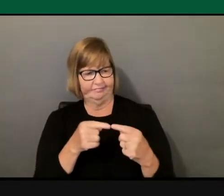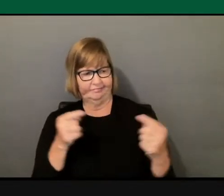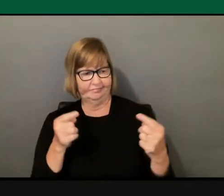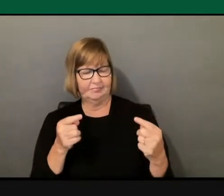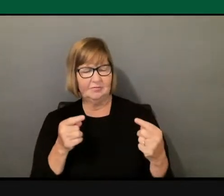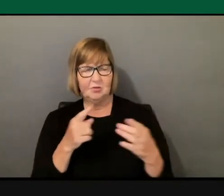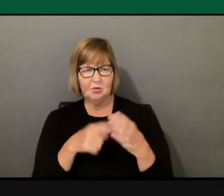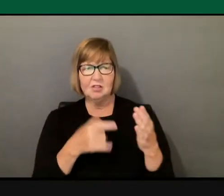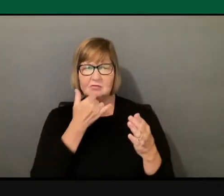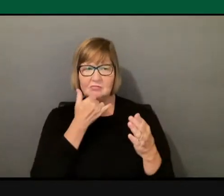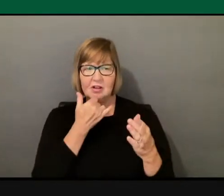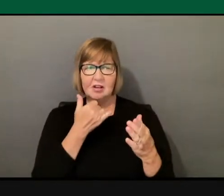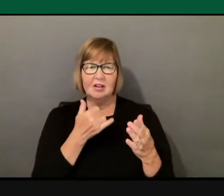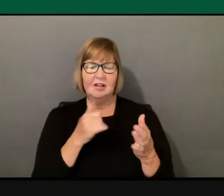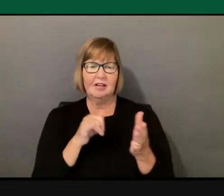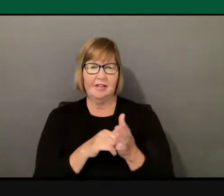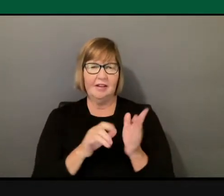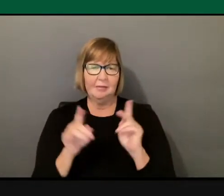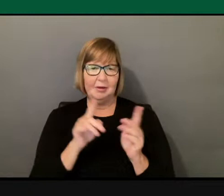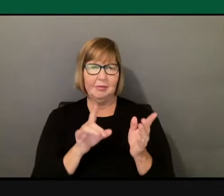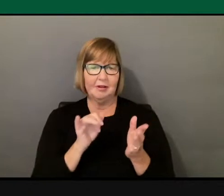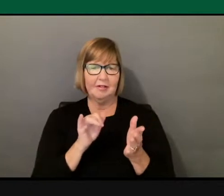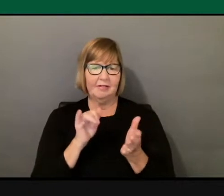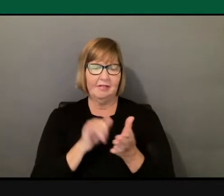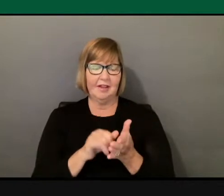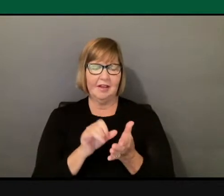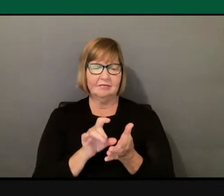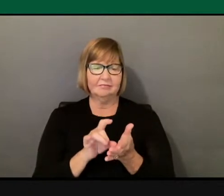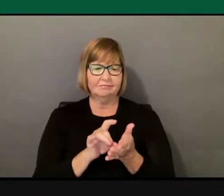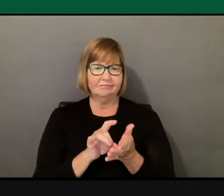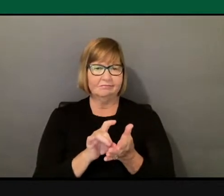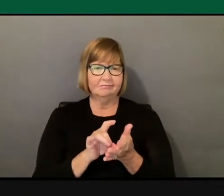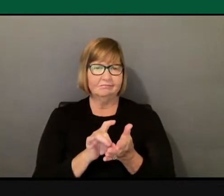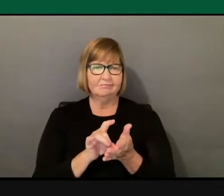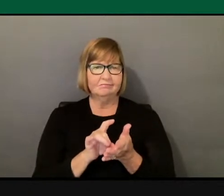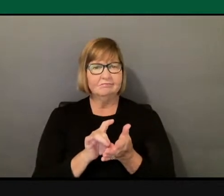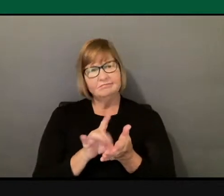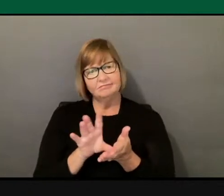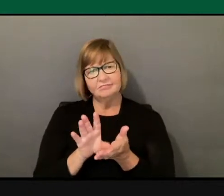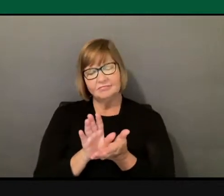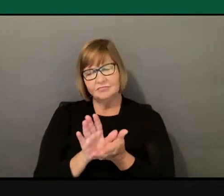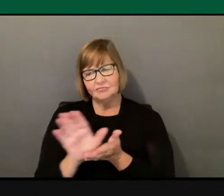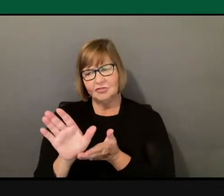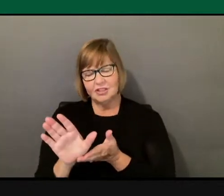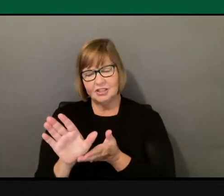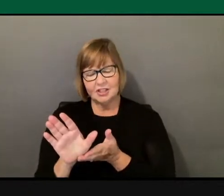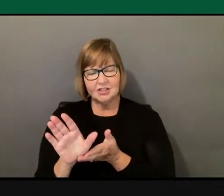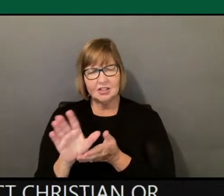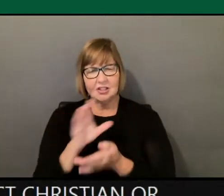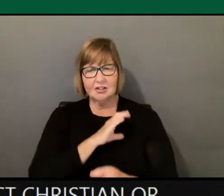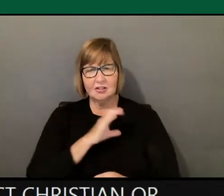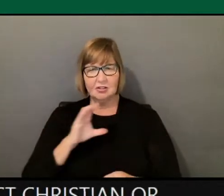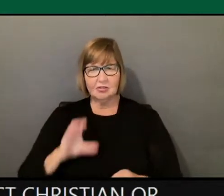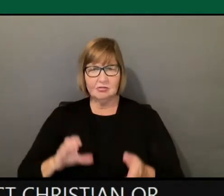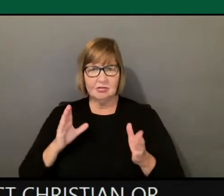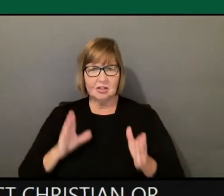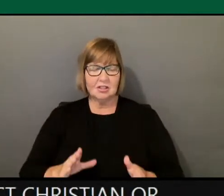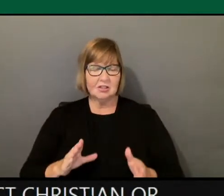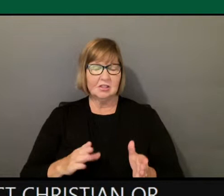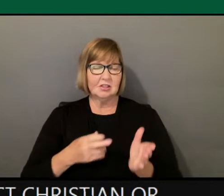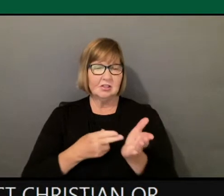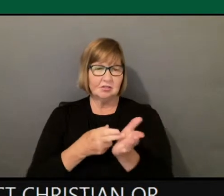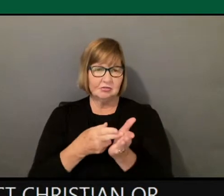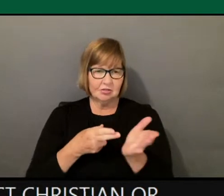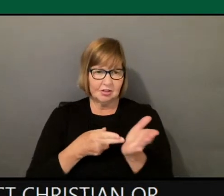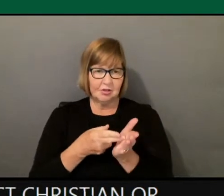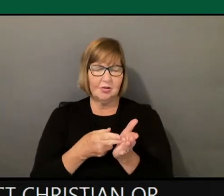With those who reject Christians or the Christian truths, that dynamic, even if they don't quite say it that way, gets carried over. And it's an easy